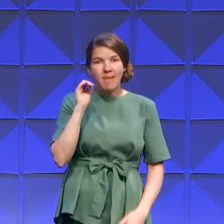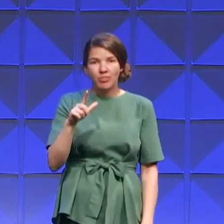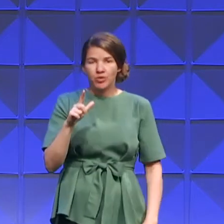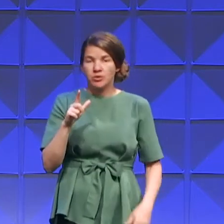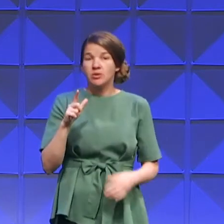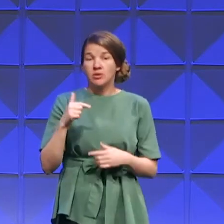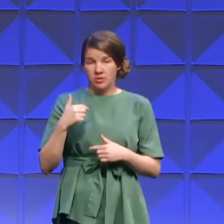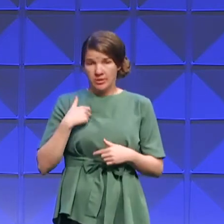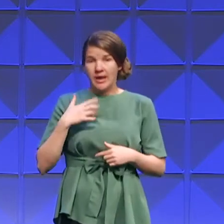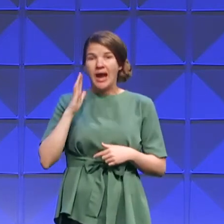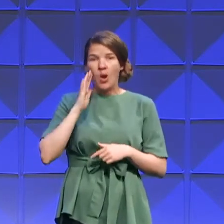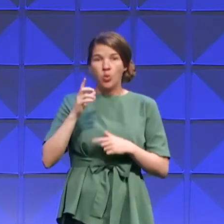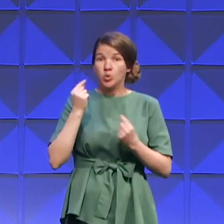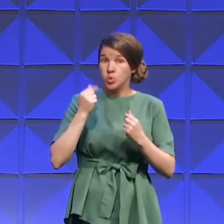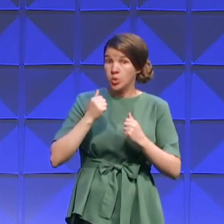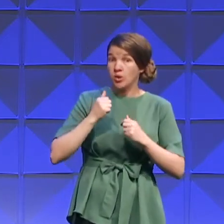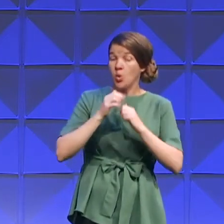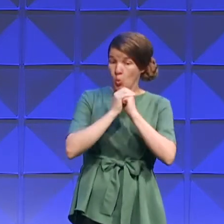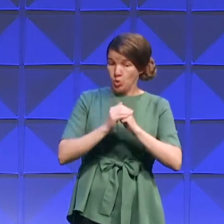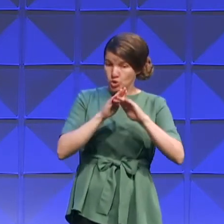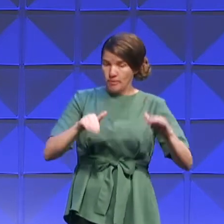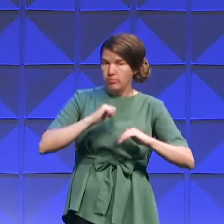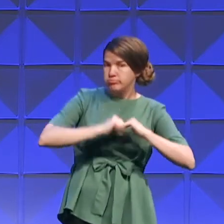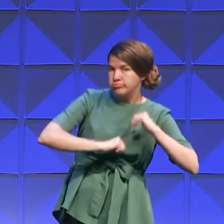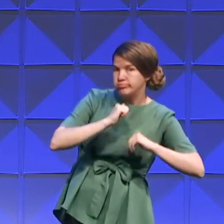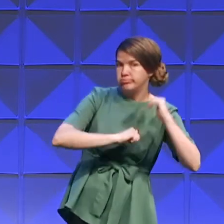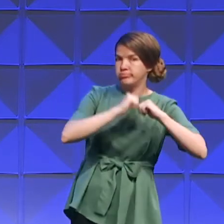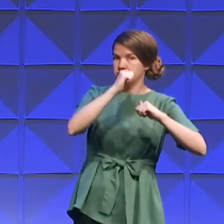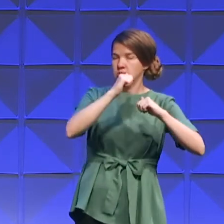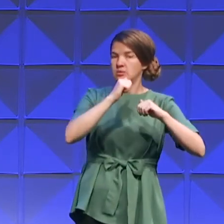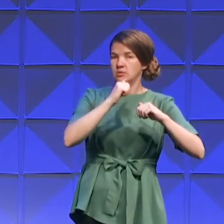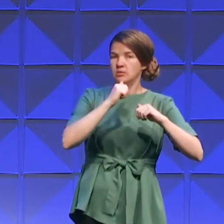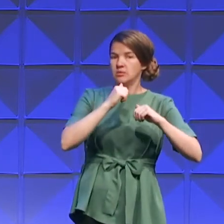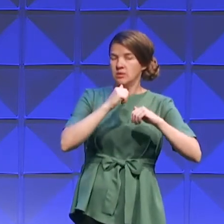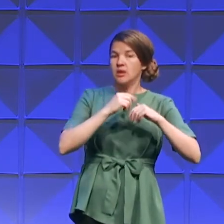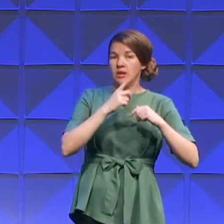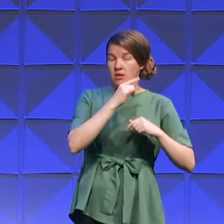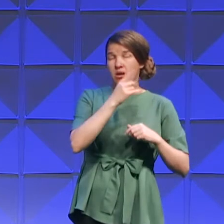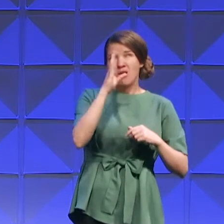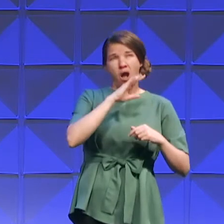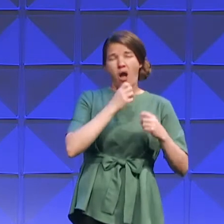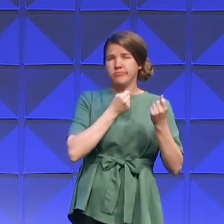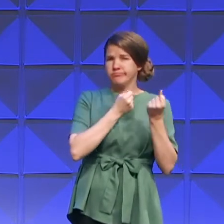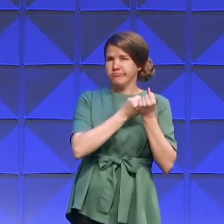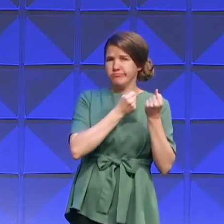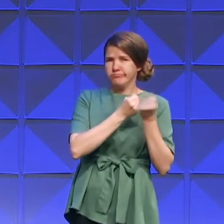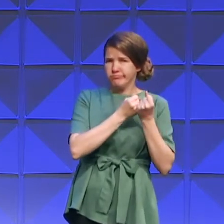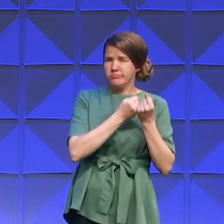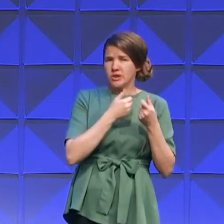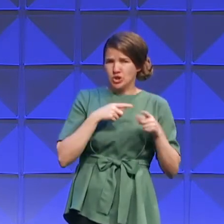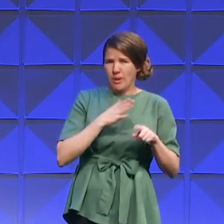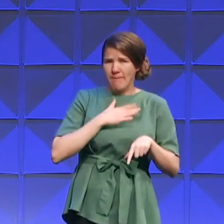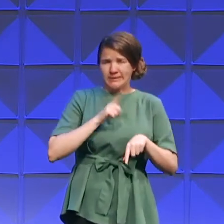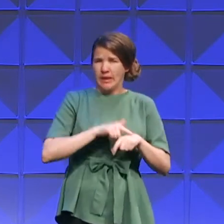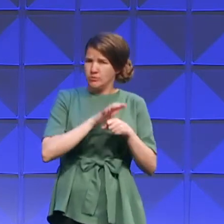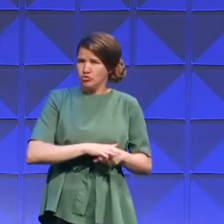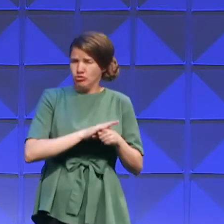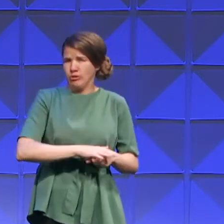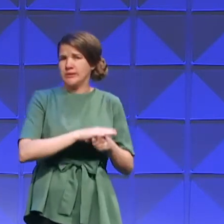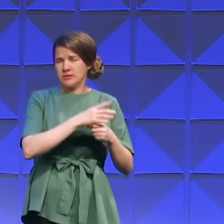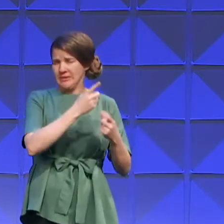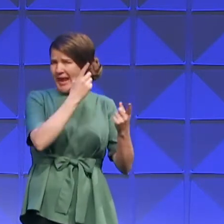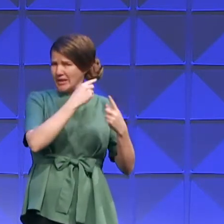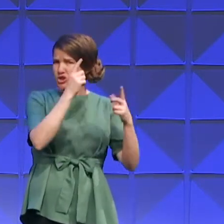I will make there an altar unto God, who answered me in the day of my distress, and was with me